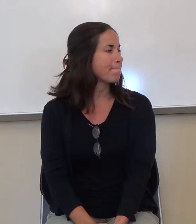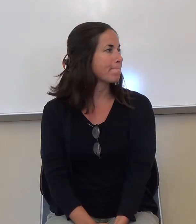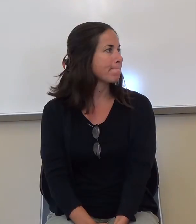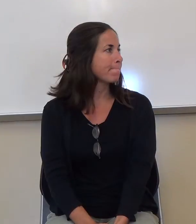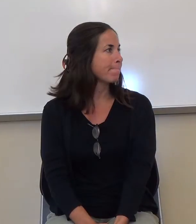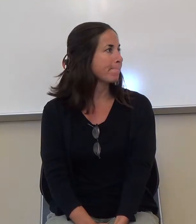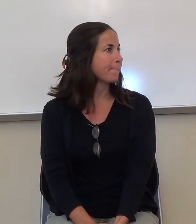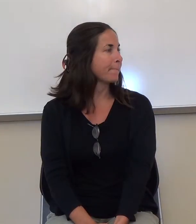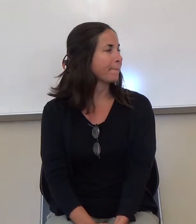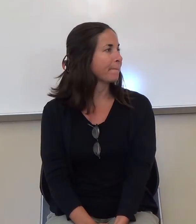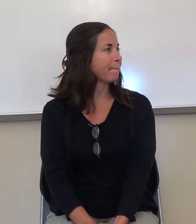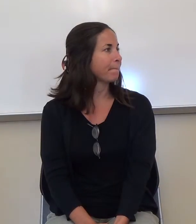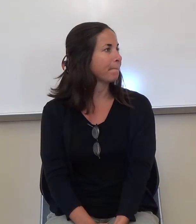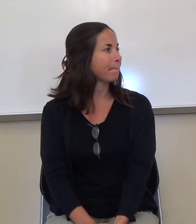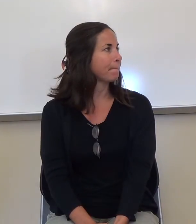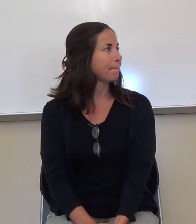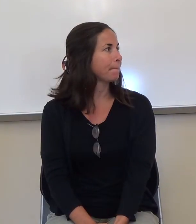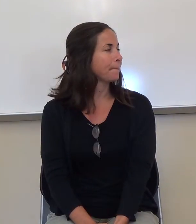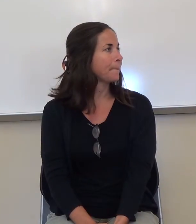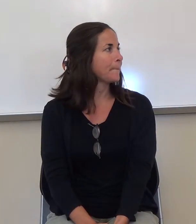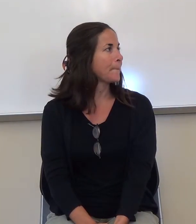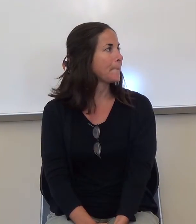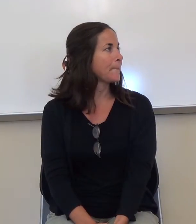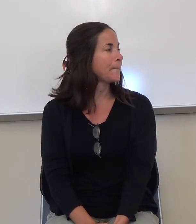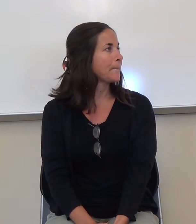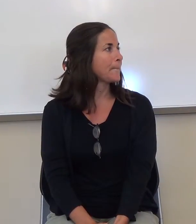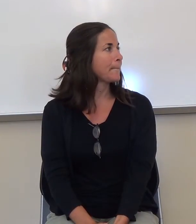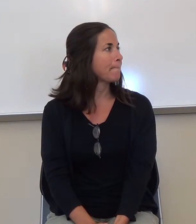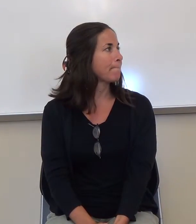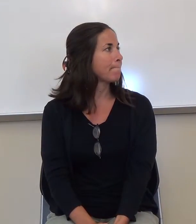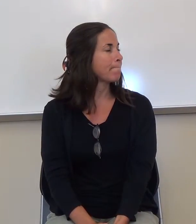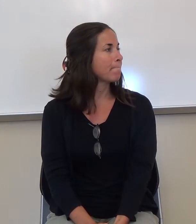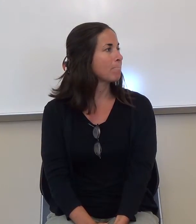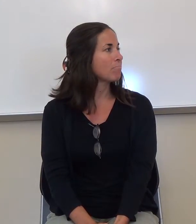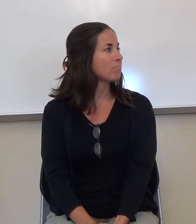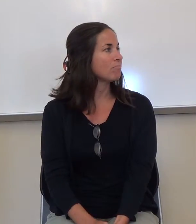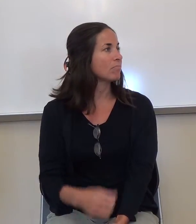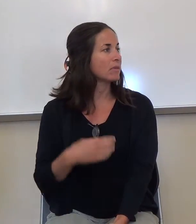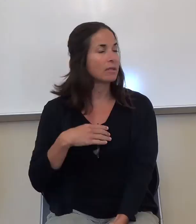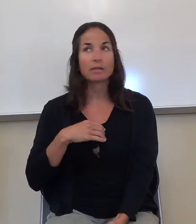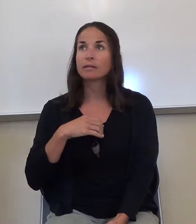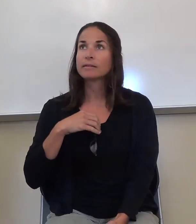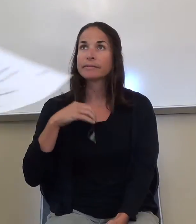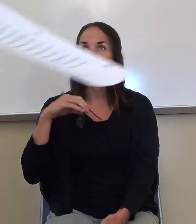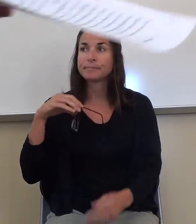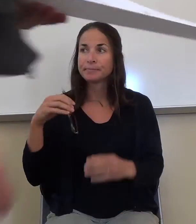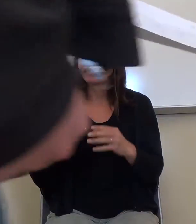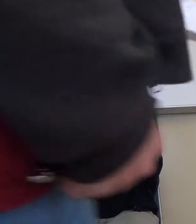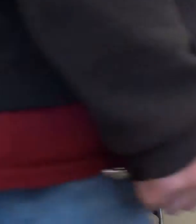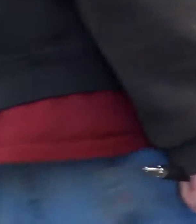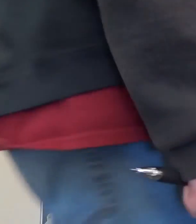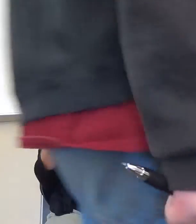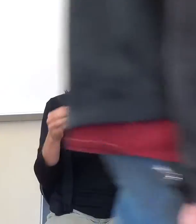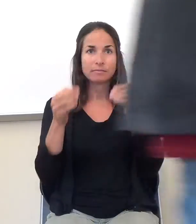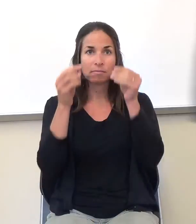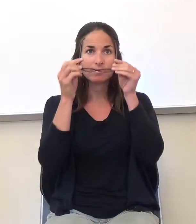Can we have the signal all together? Well, are they all in silence? No. Don't. I think we're